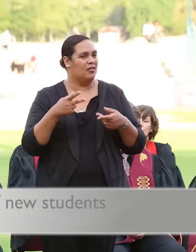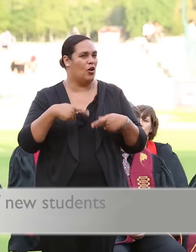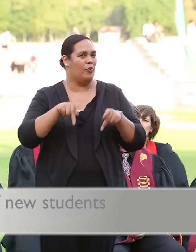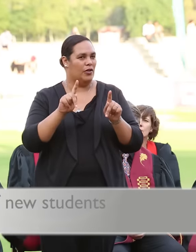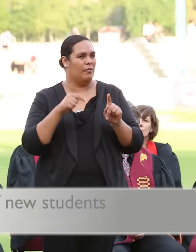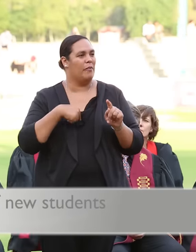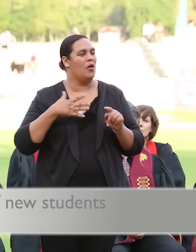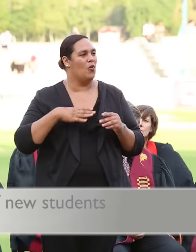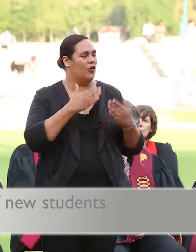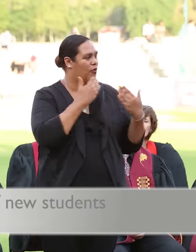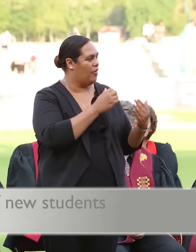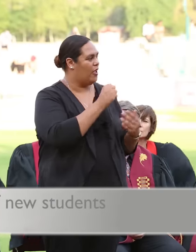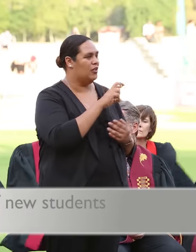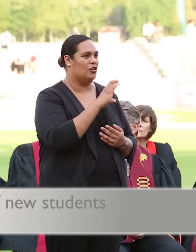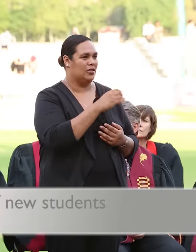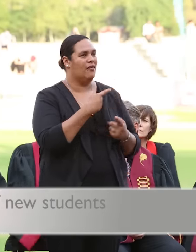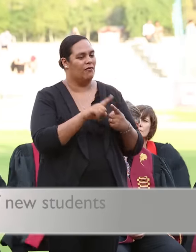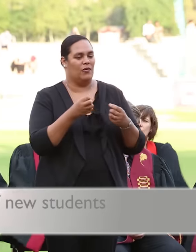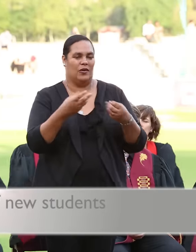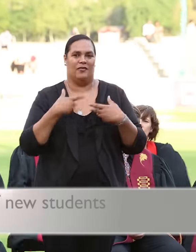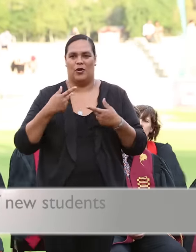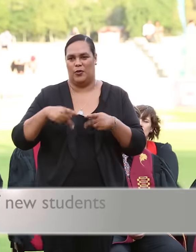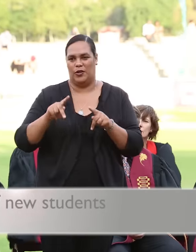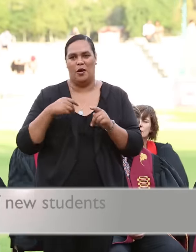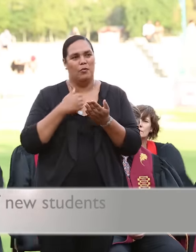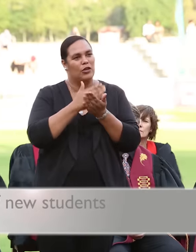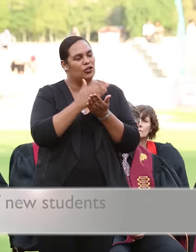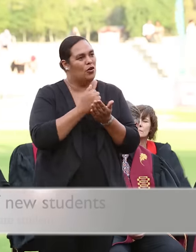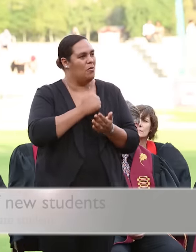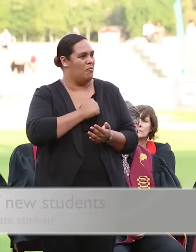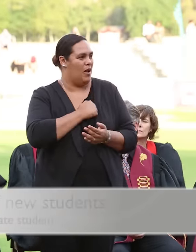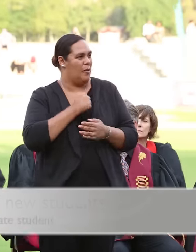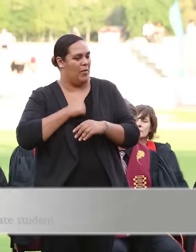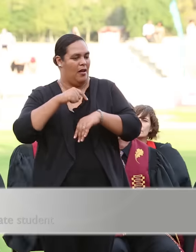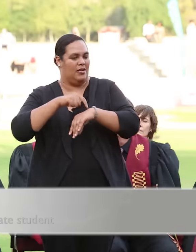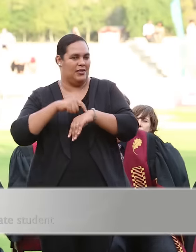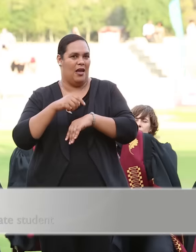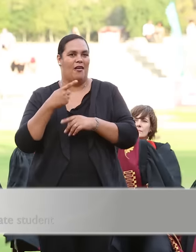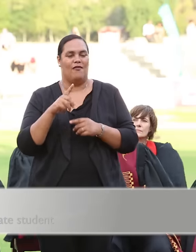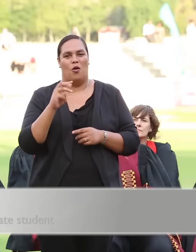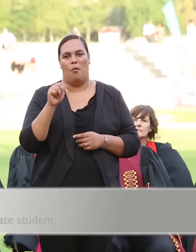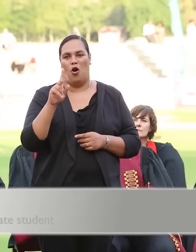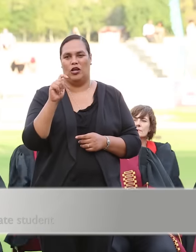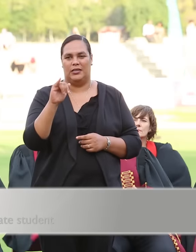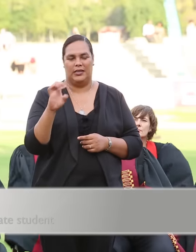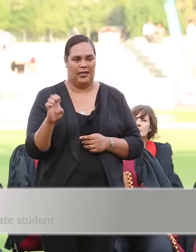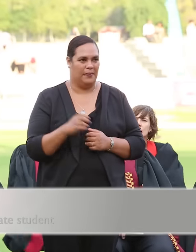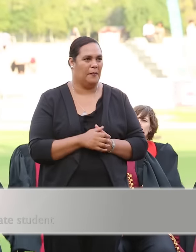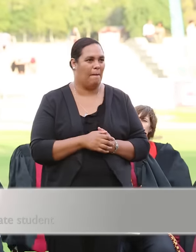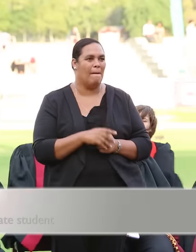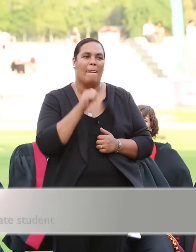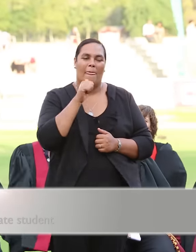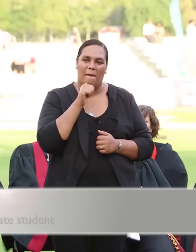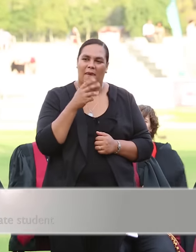to thank the SRC for giving me the opportunity to share my memoirs as my time as a Marti. Even though it was